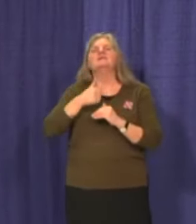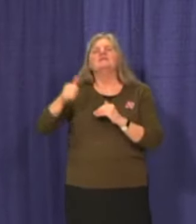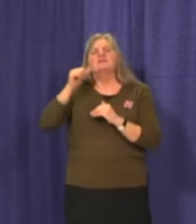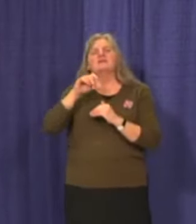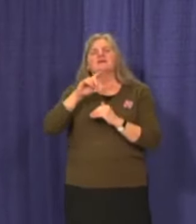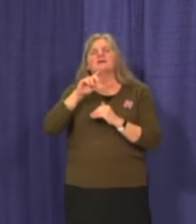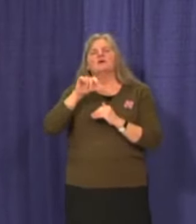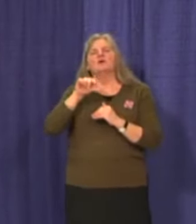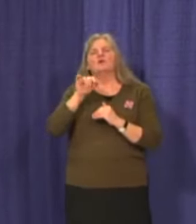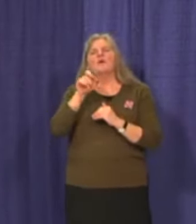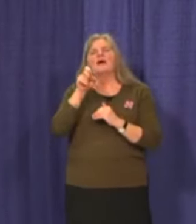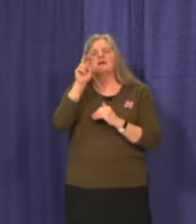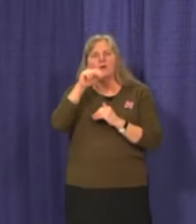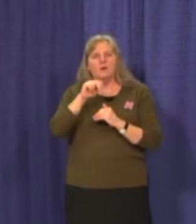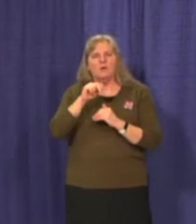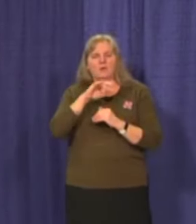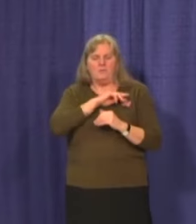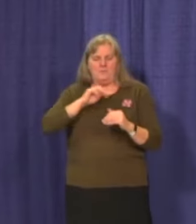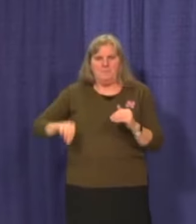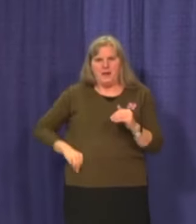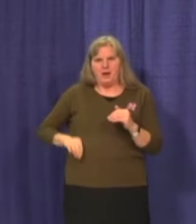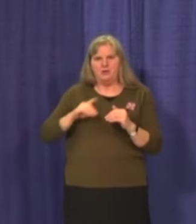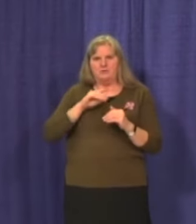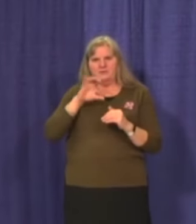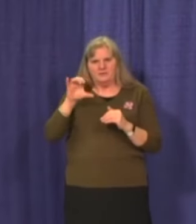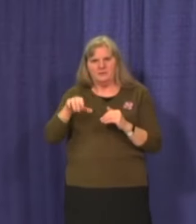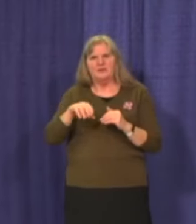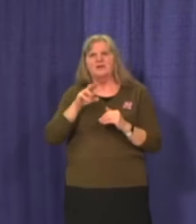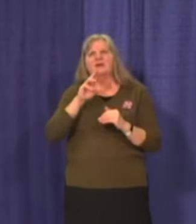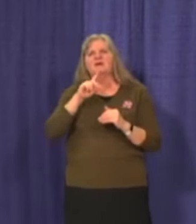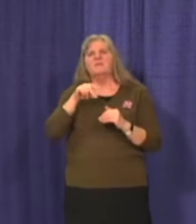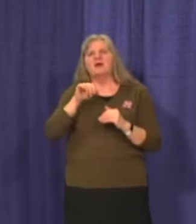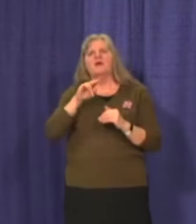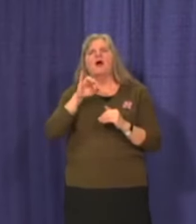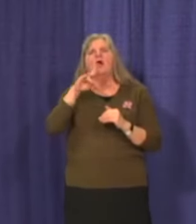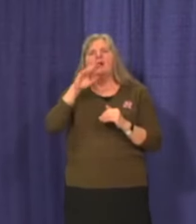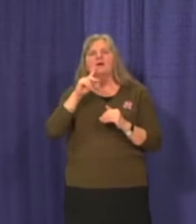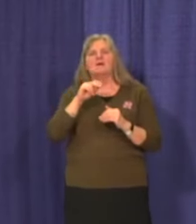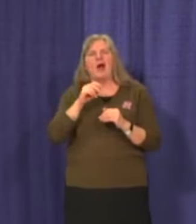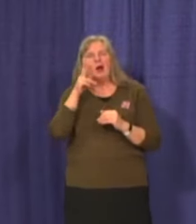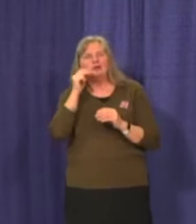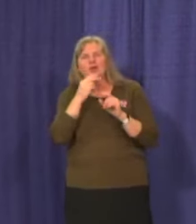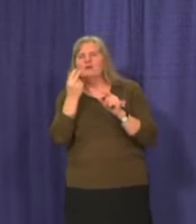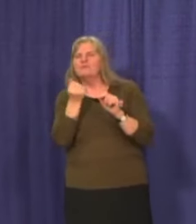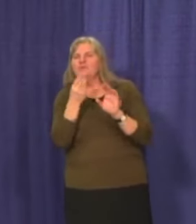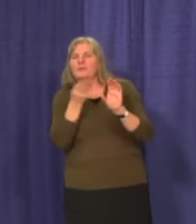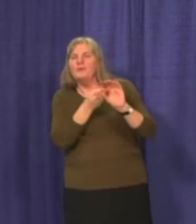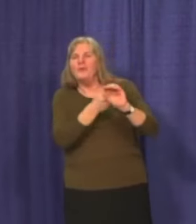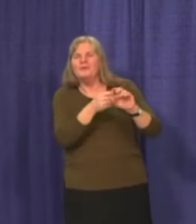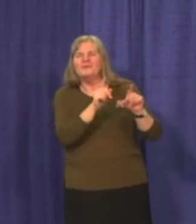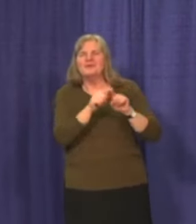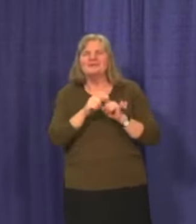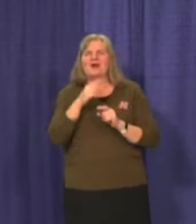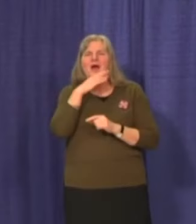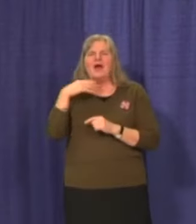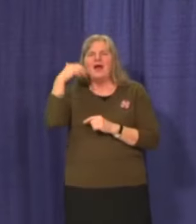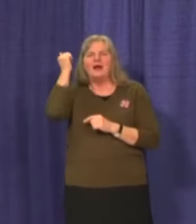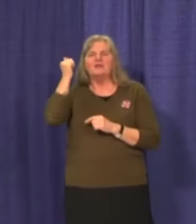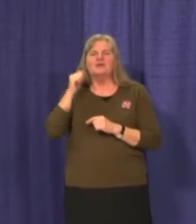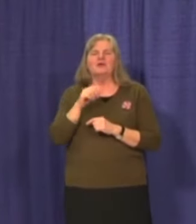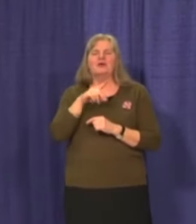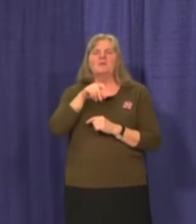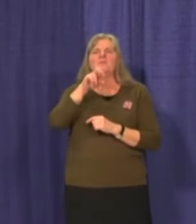Dawson Mayor Wayne Potteroka. And great to hear you got a couple goals, Wayne. And Elders Peggy